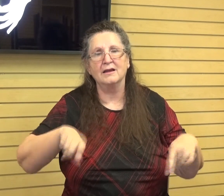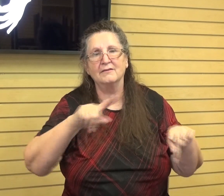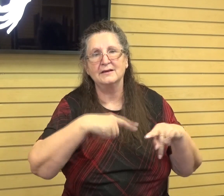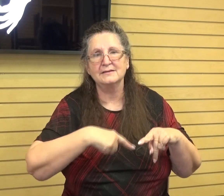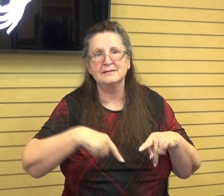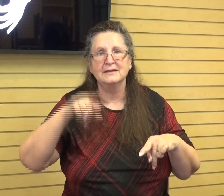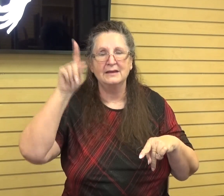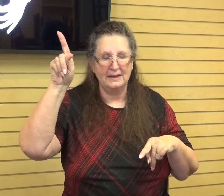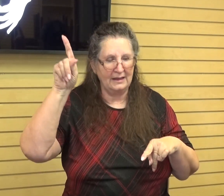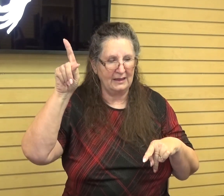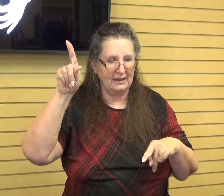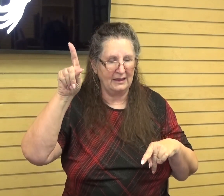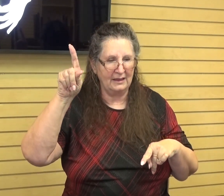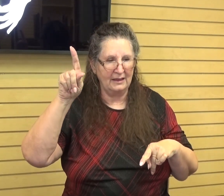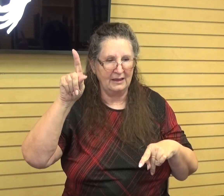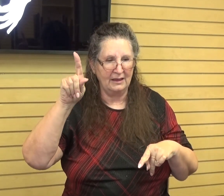who will tread down our foals.